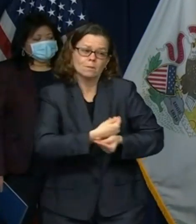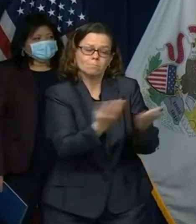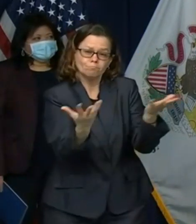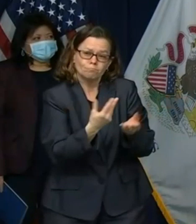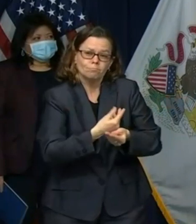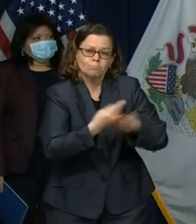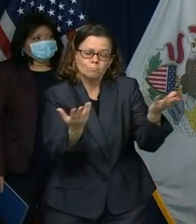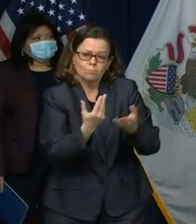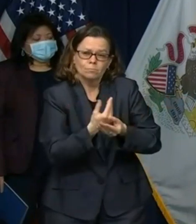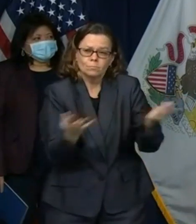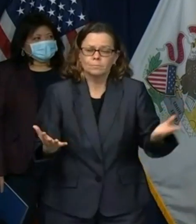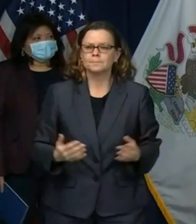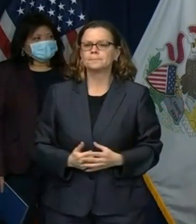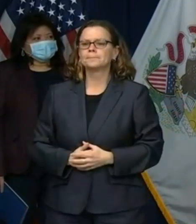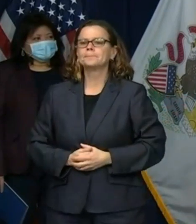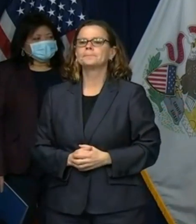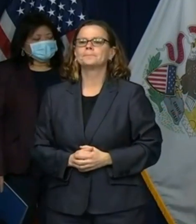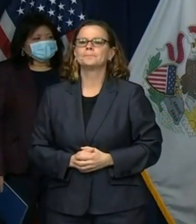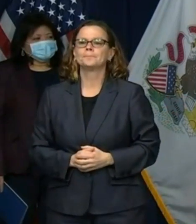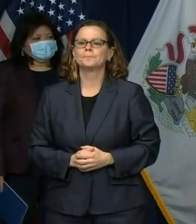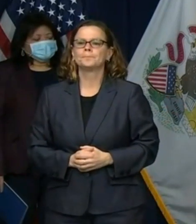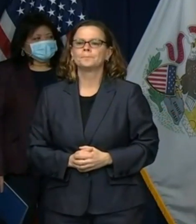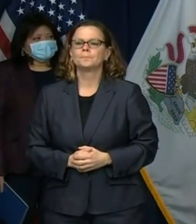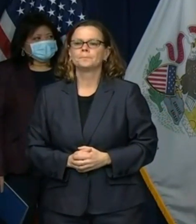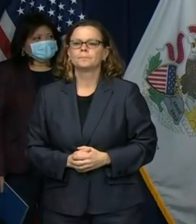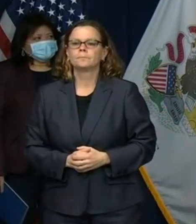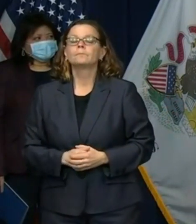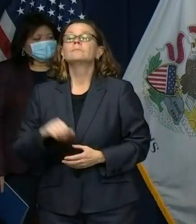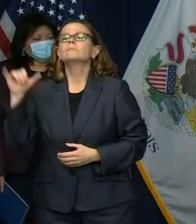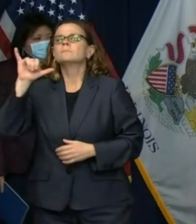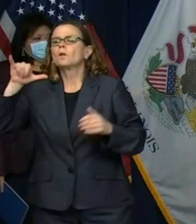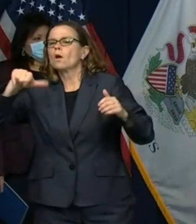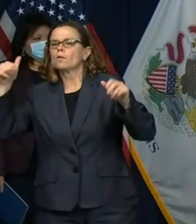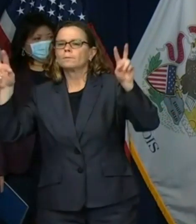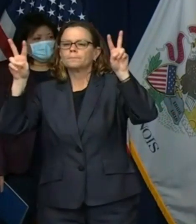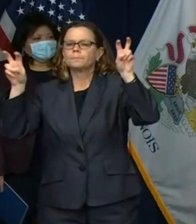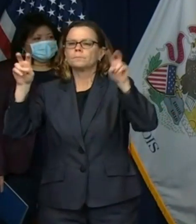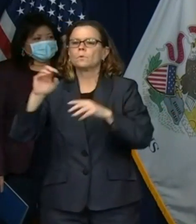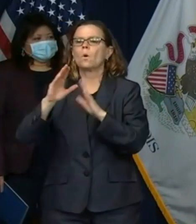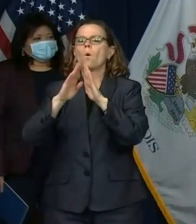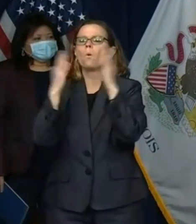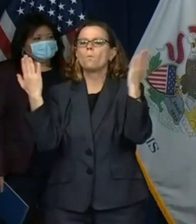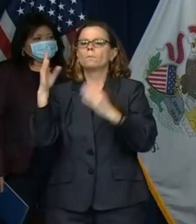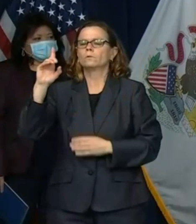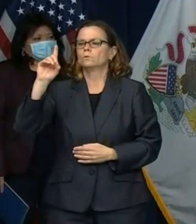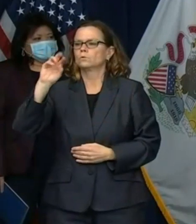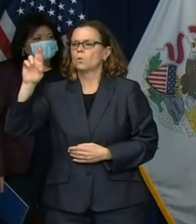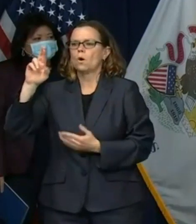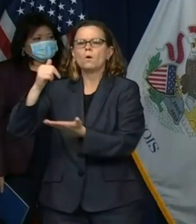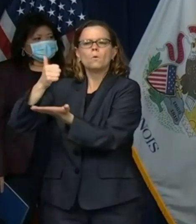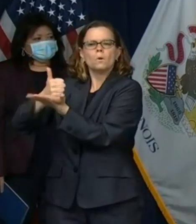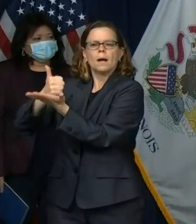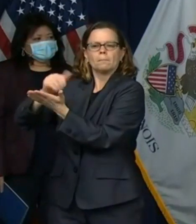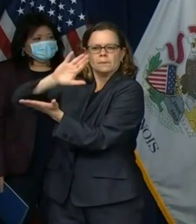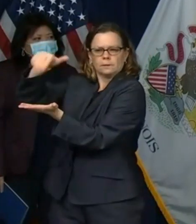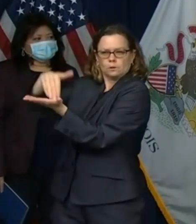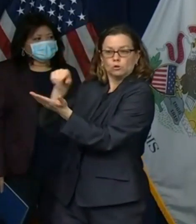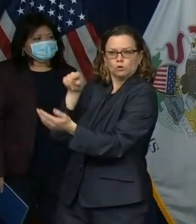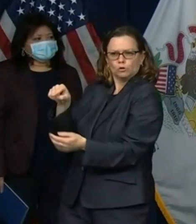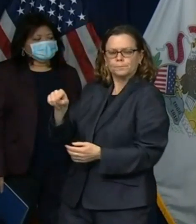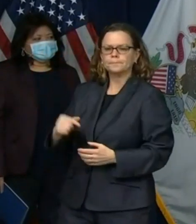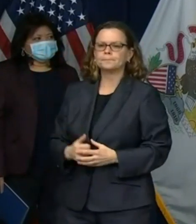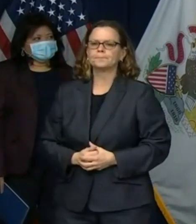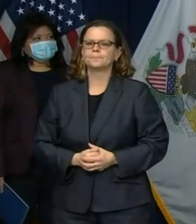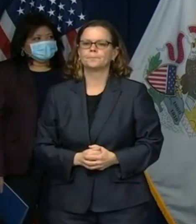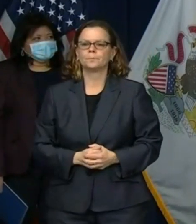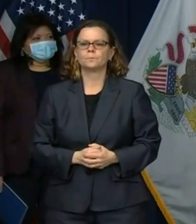administrators paraded from group home to group home with a themed playlist blasting from a